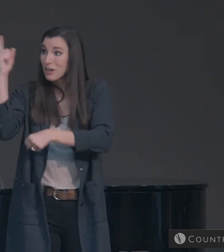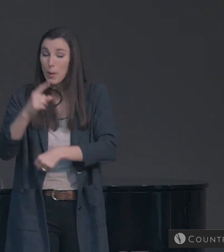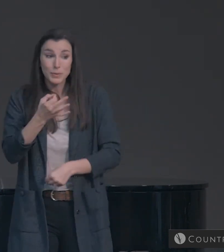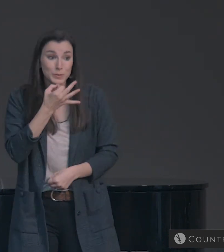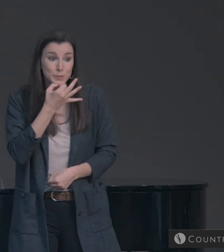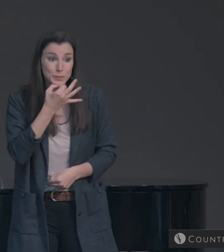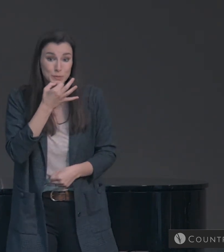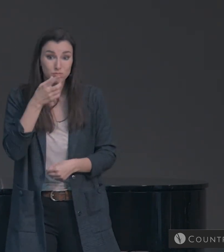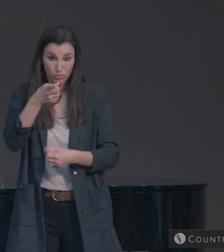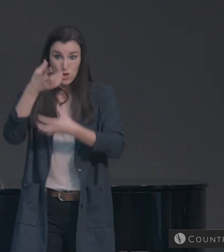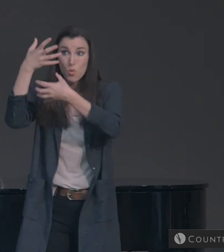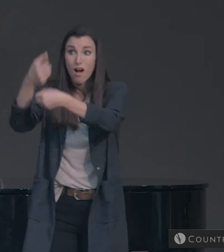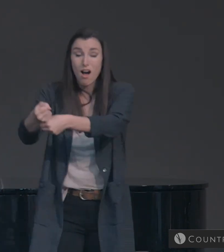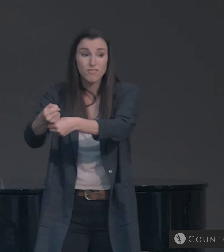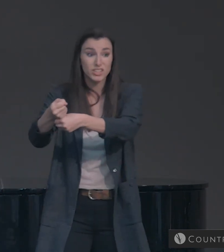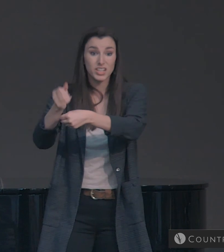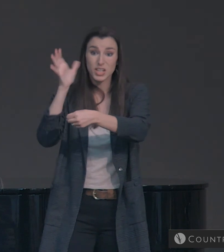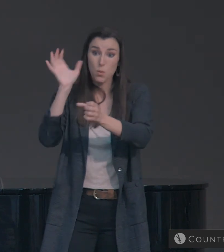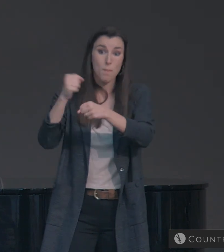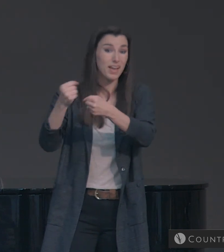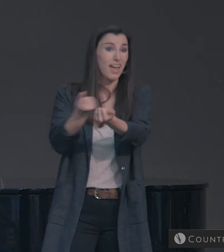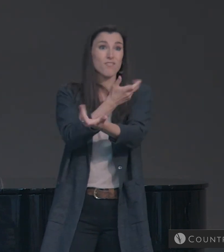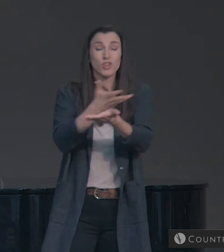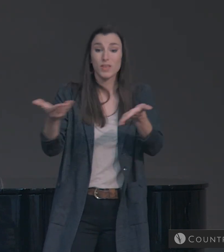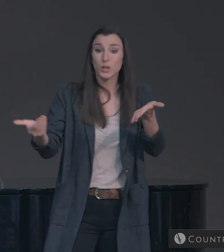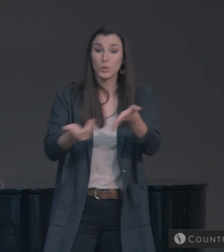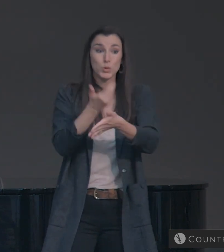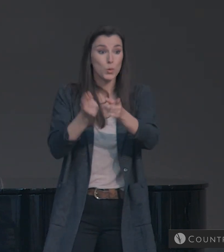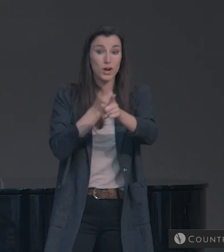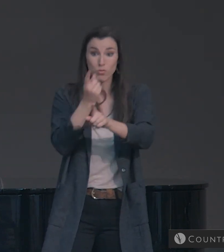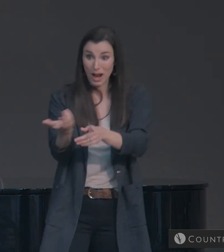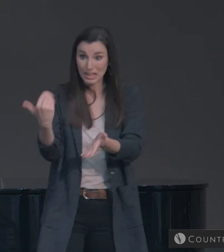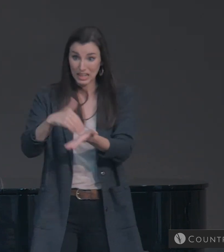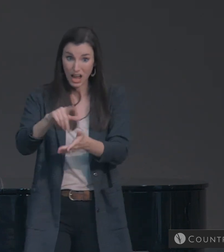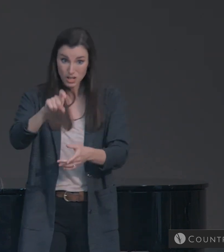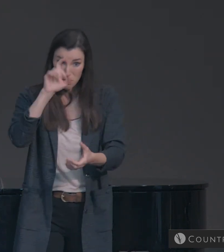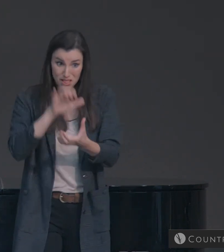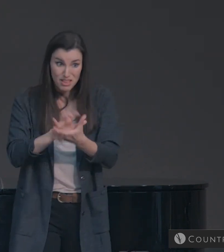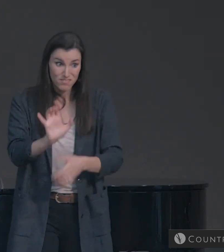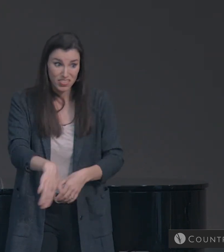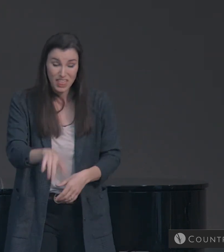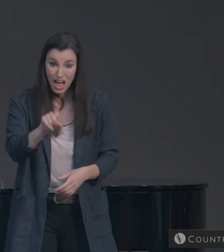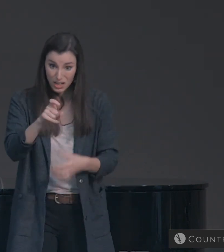of righteousness? Then live it.